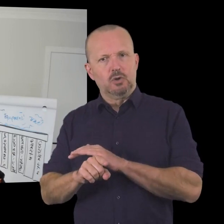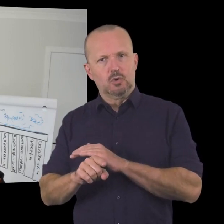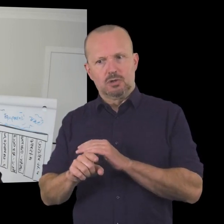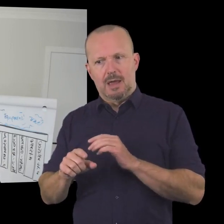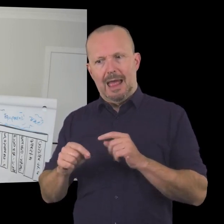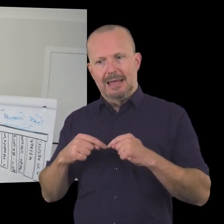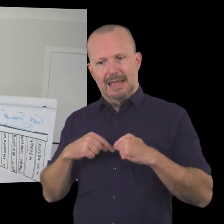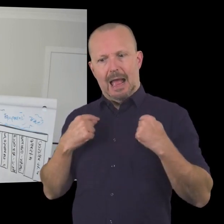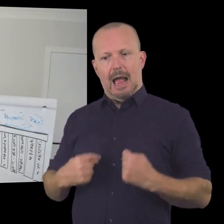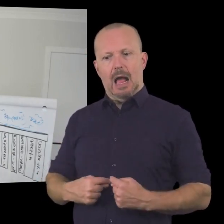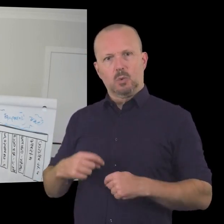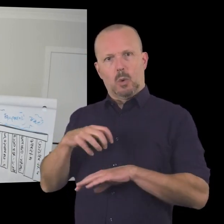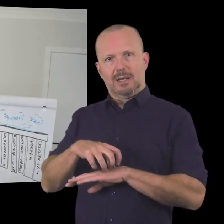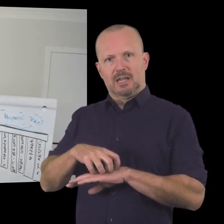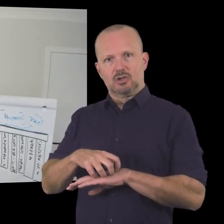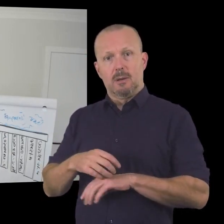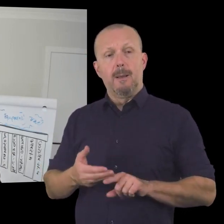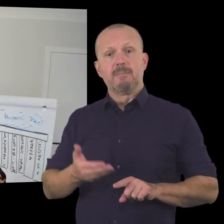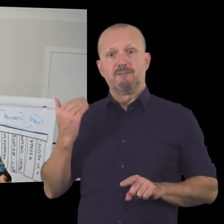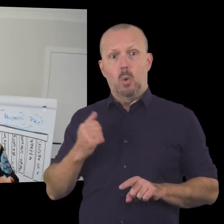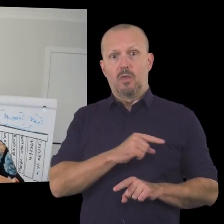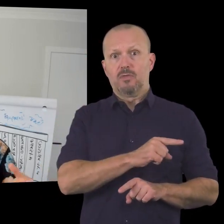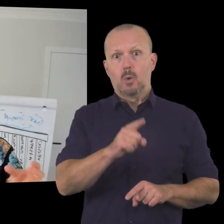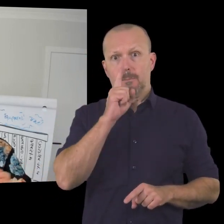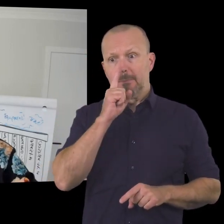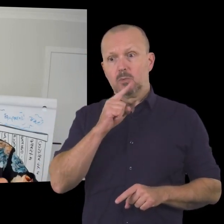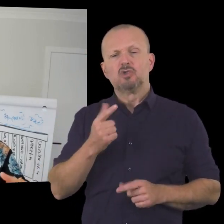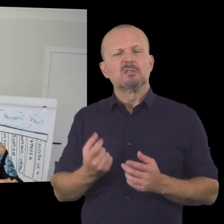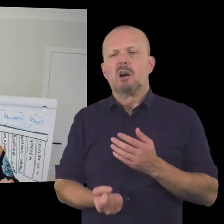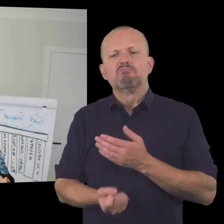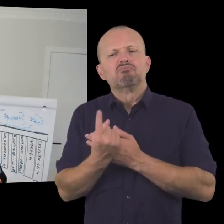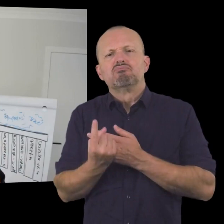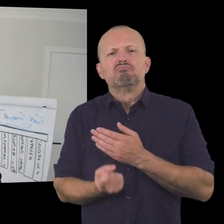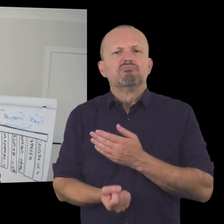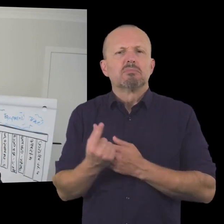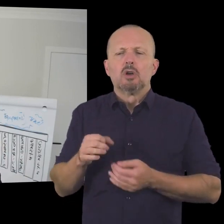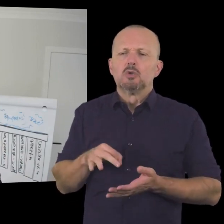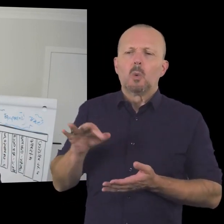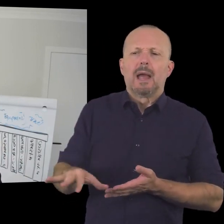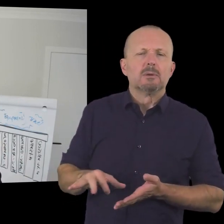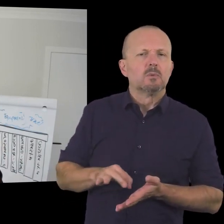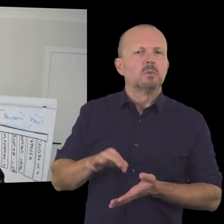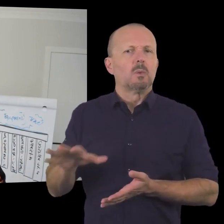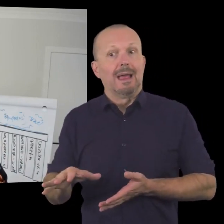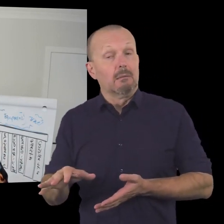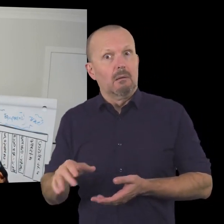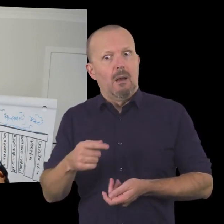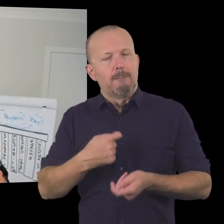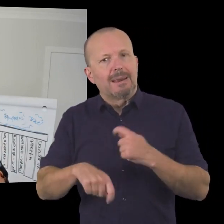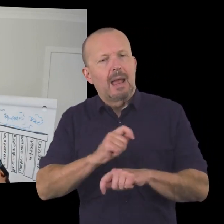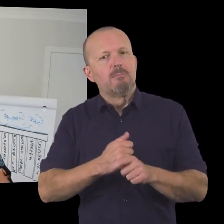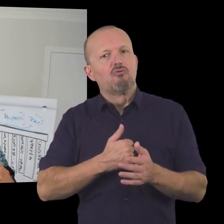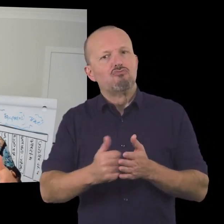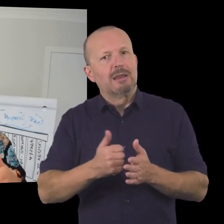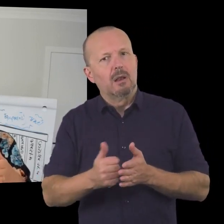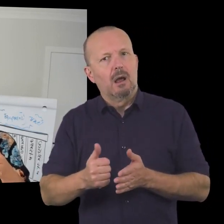organization it turned them from being ad hoc donors into uh ongoing